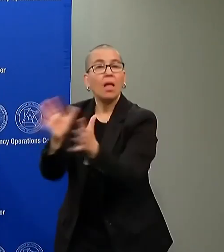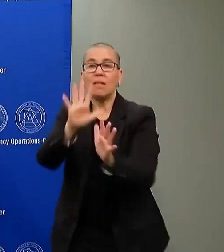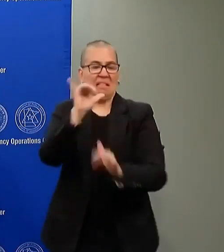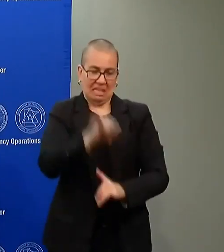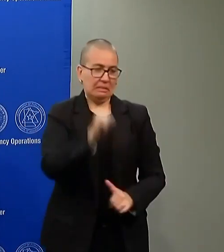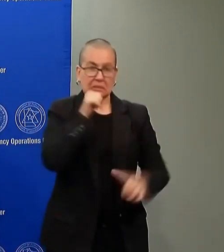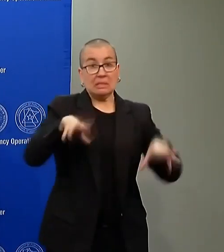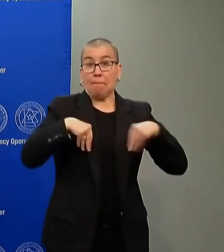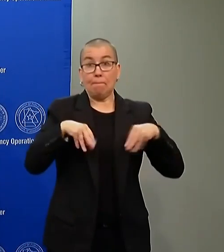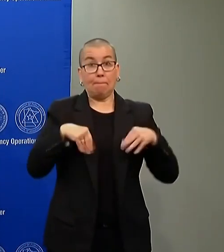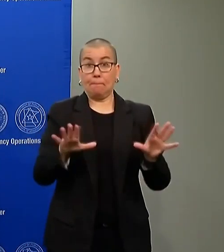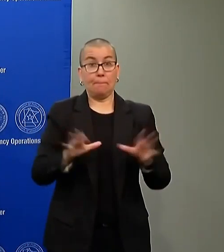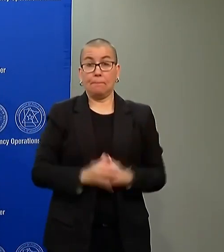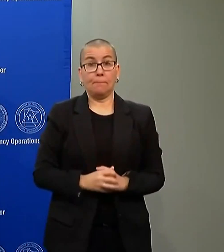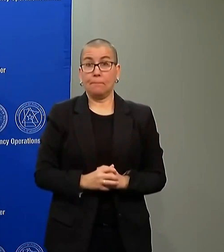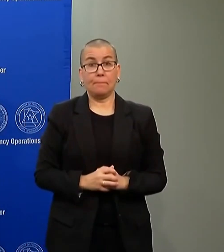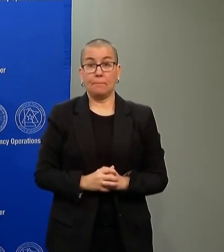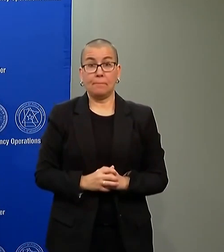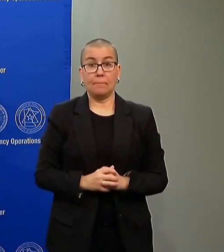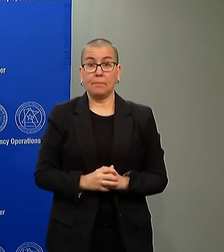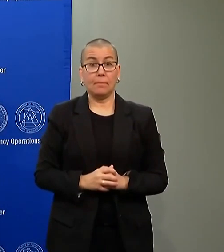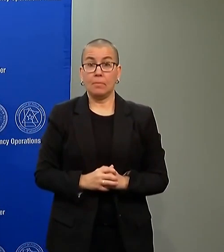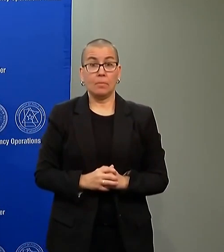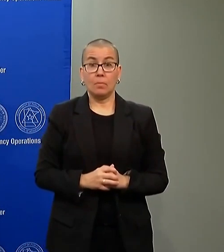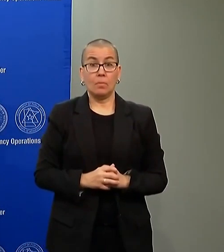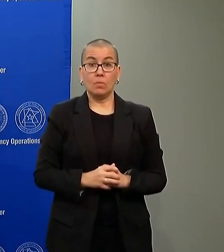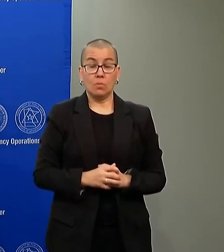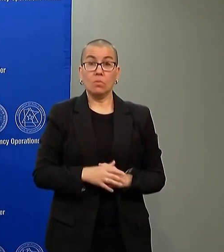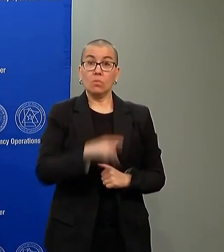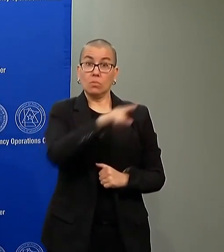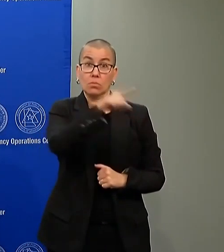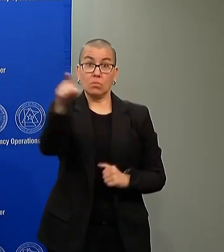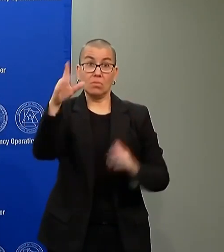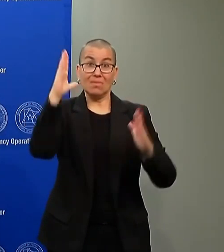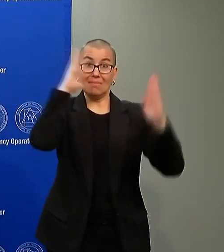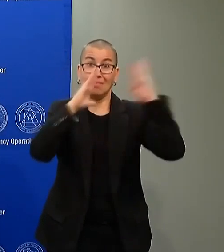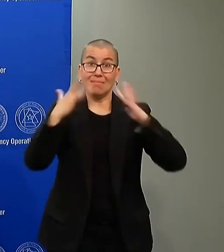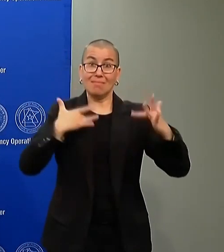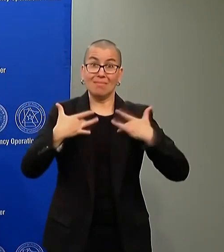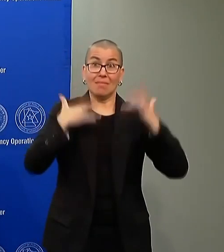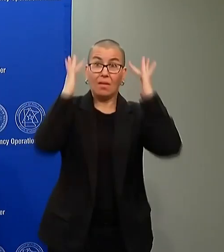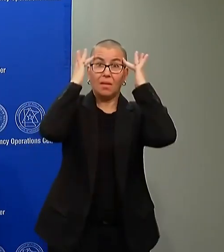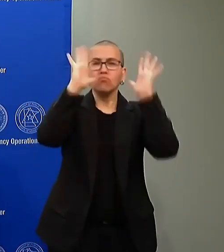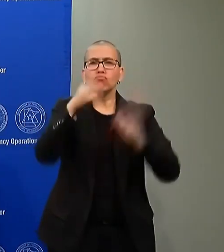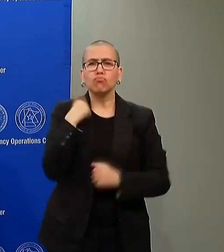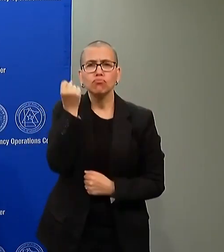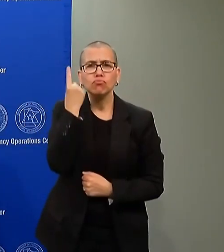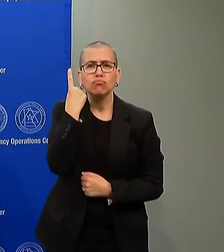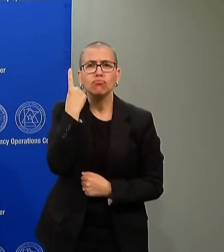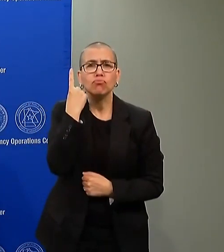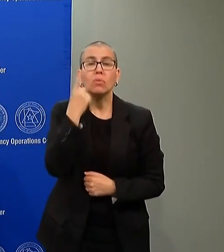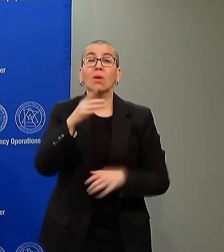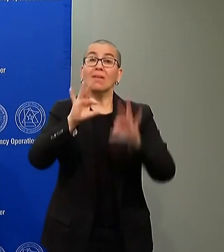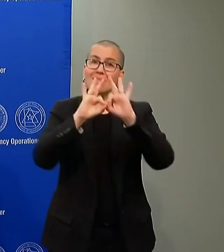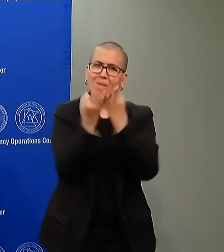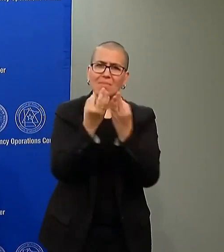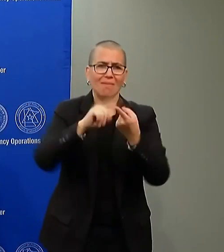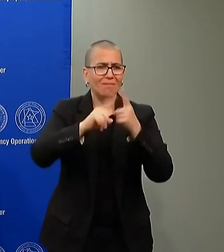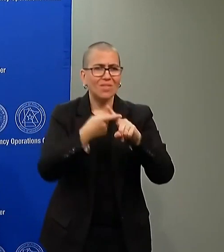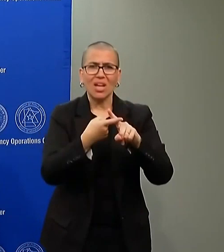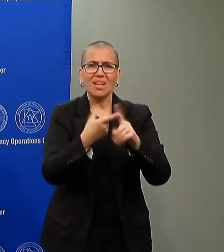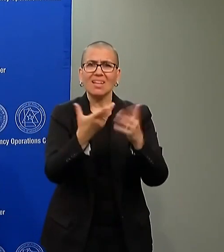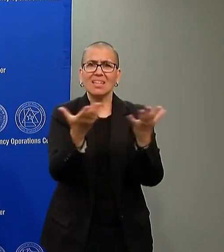If you're concerned, I get it. If you have family members or friends that are even considering